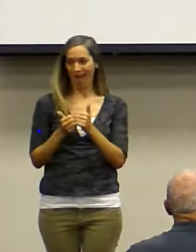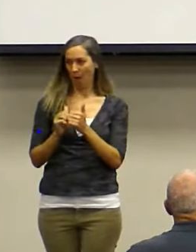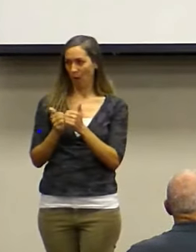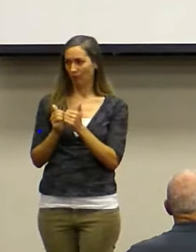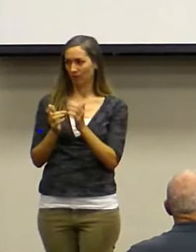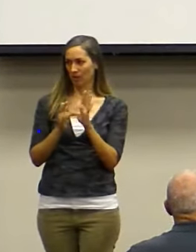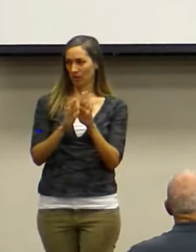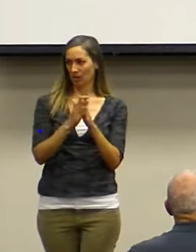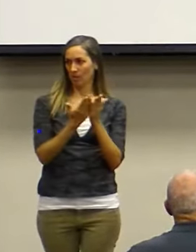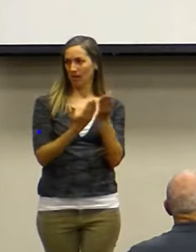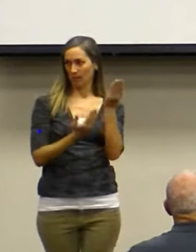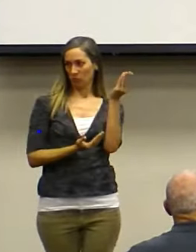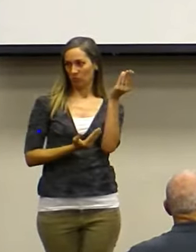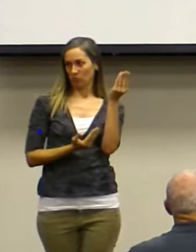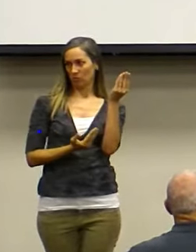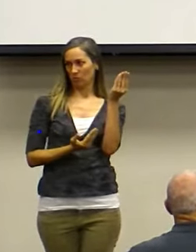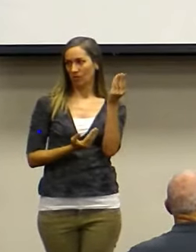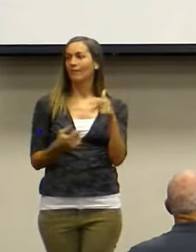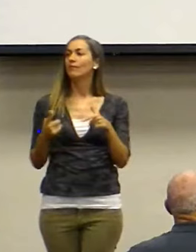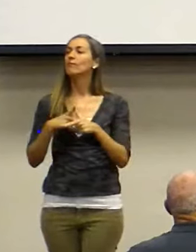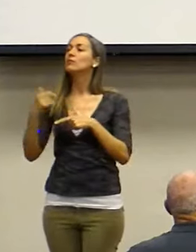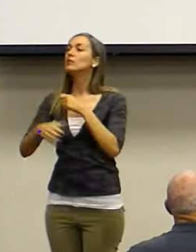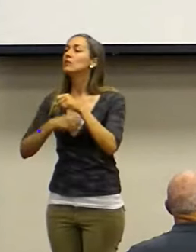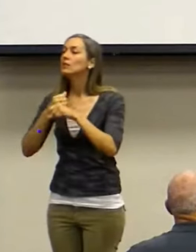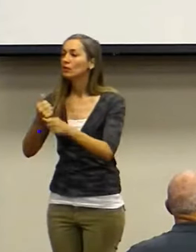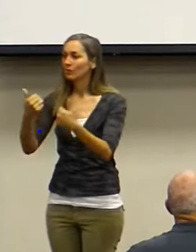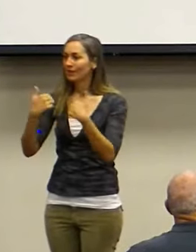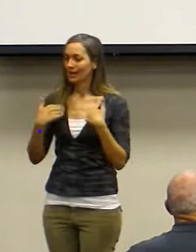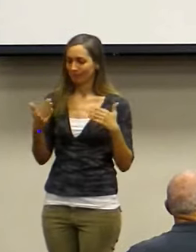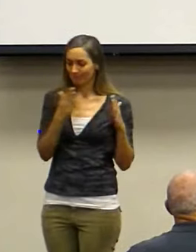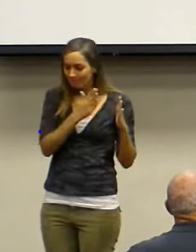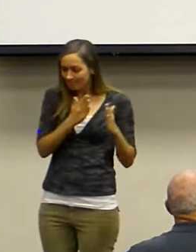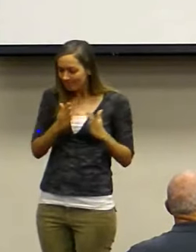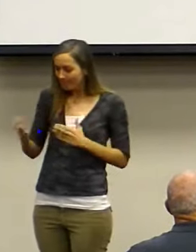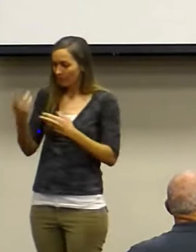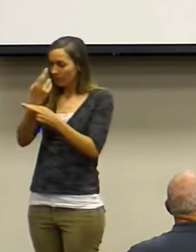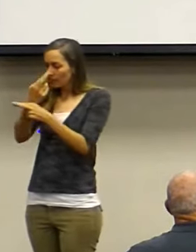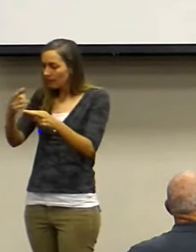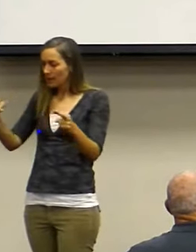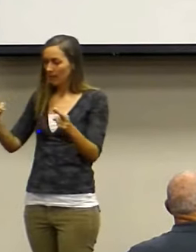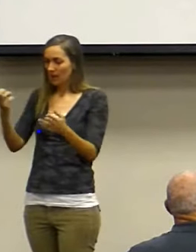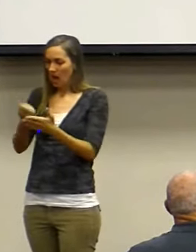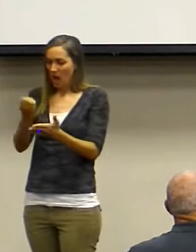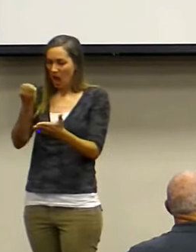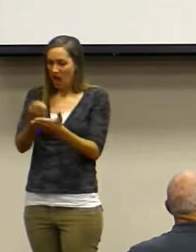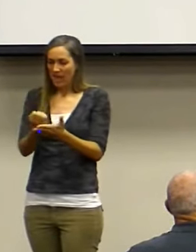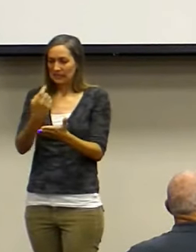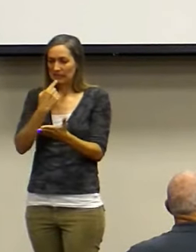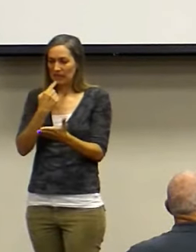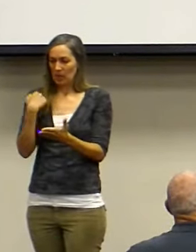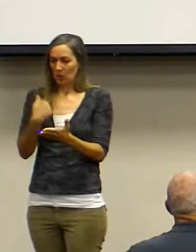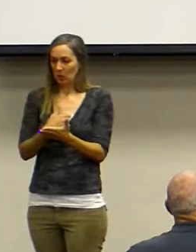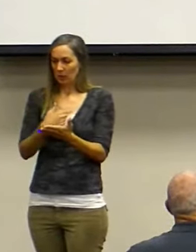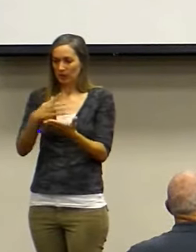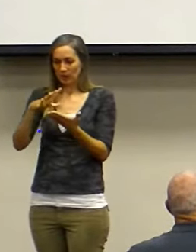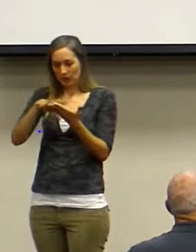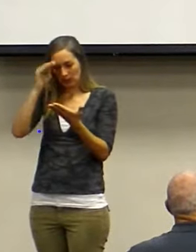Our first year, we had a scheme of redemption. And Brother Ed said, we get this through perspiration.